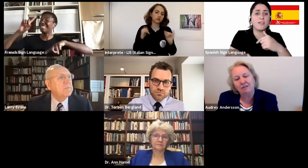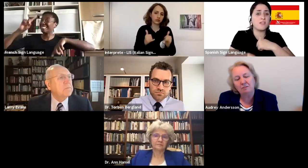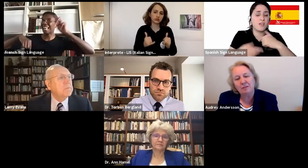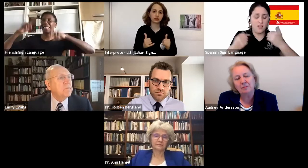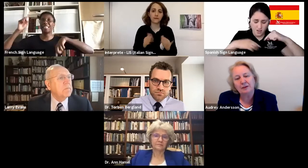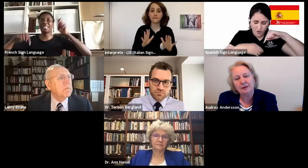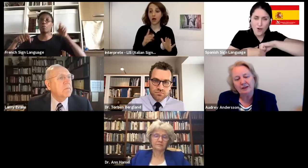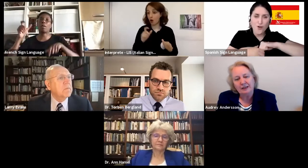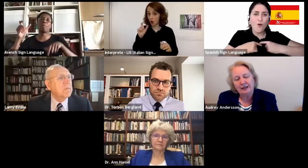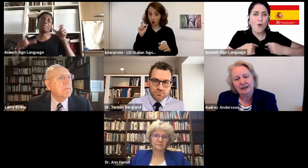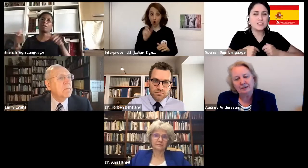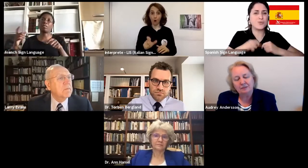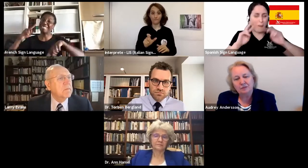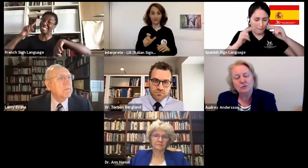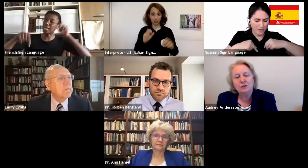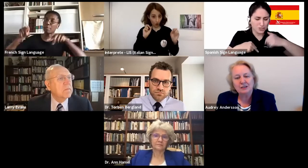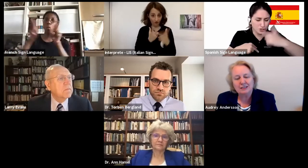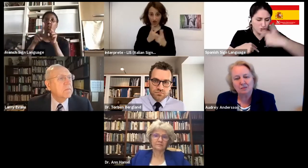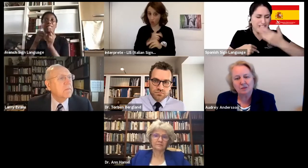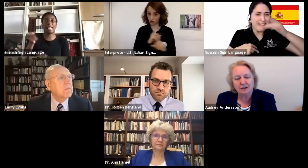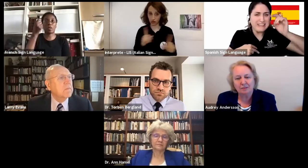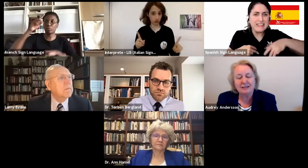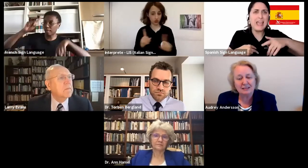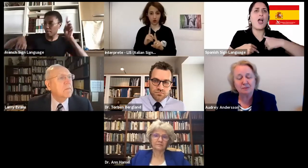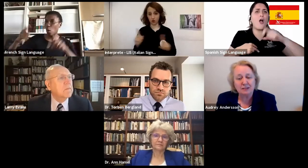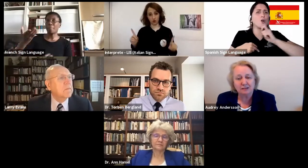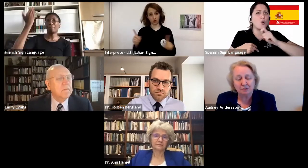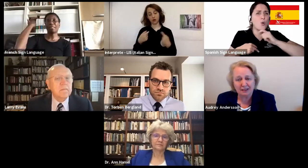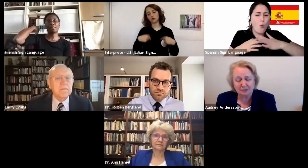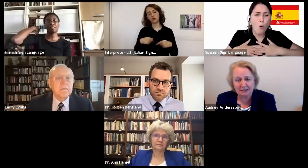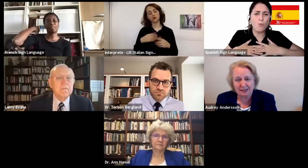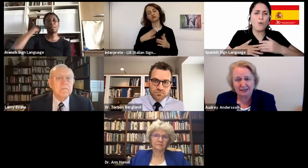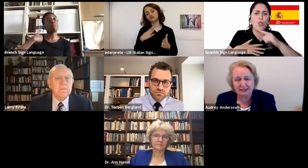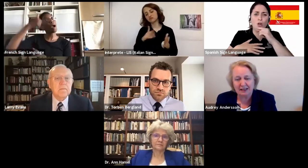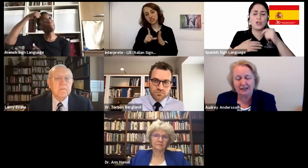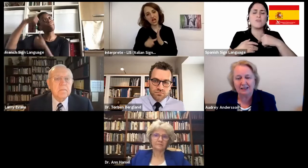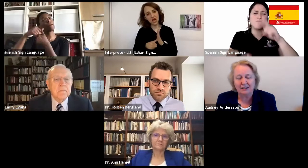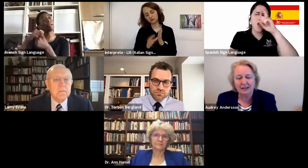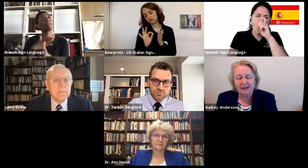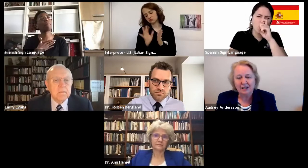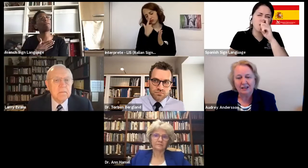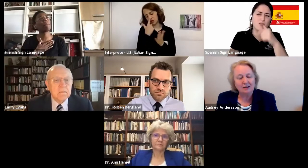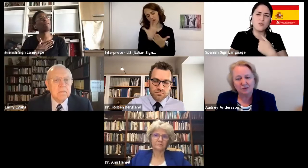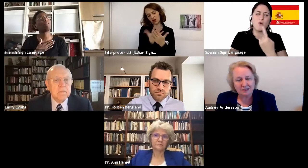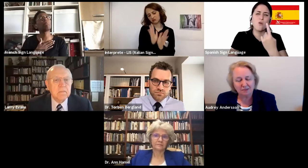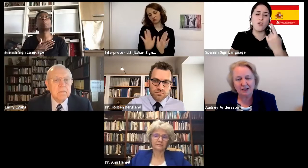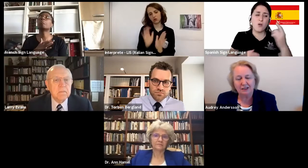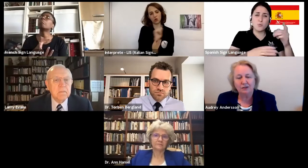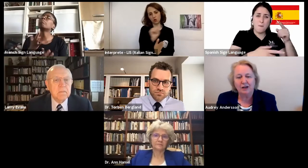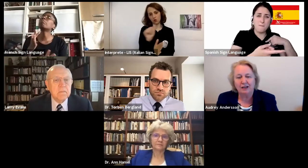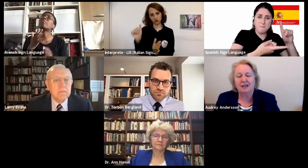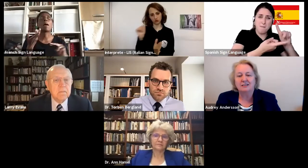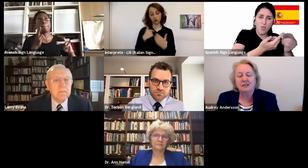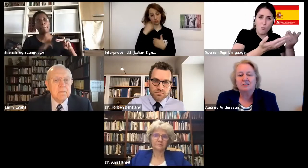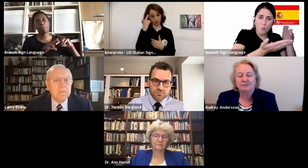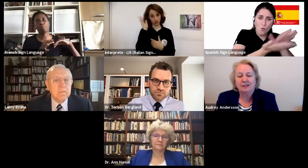I remember talking to someone about six months after my husband died, and it wasn't somebody I